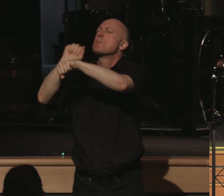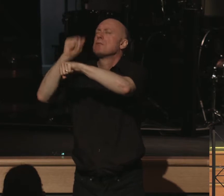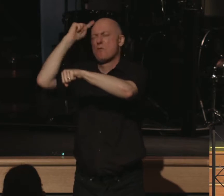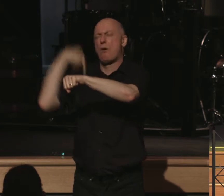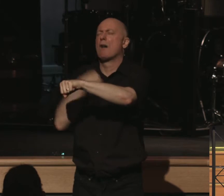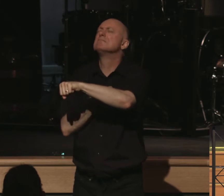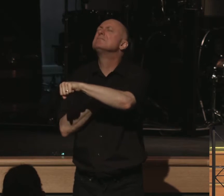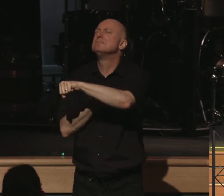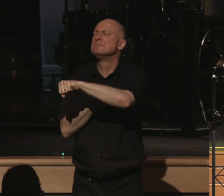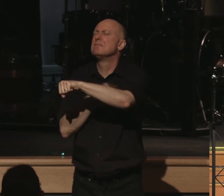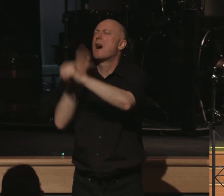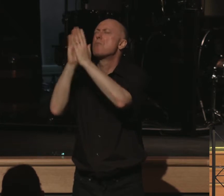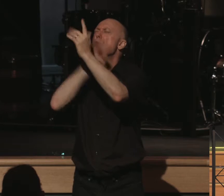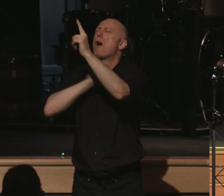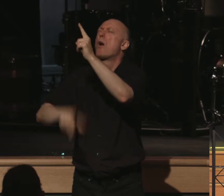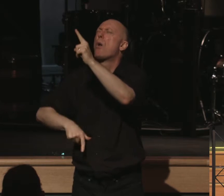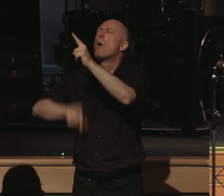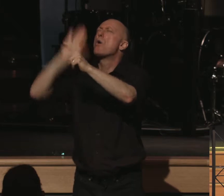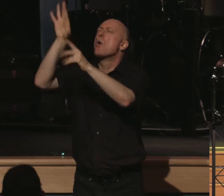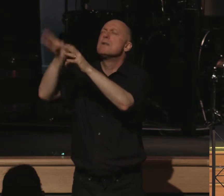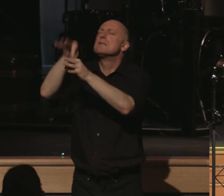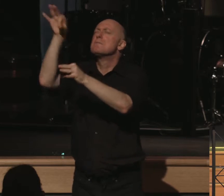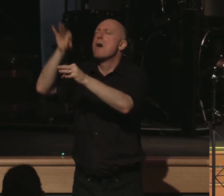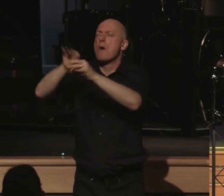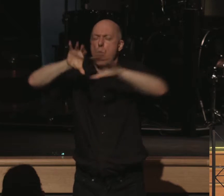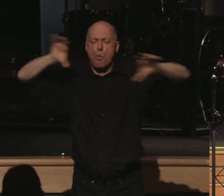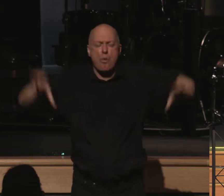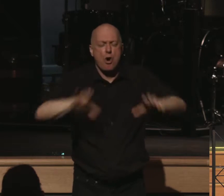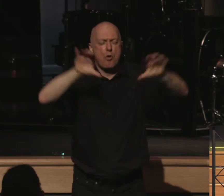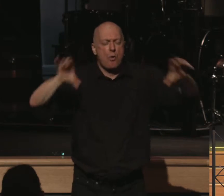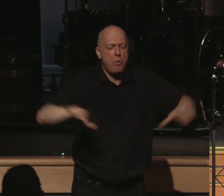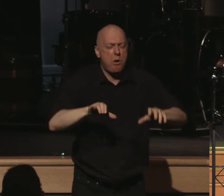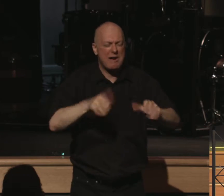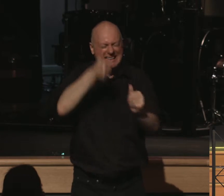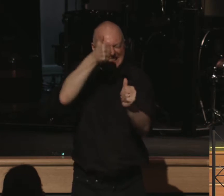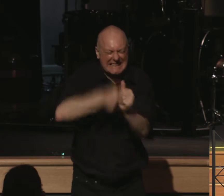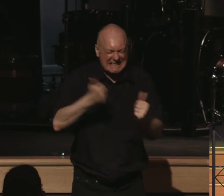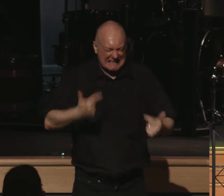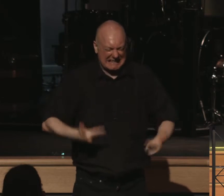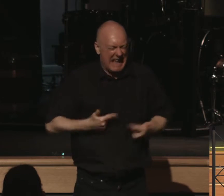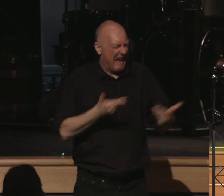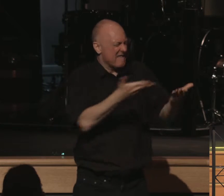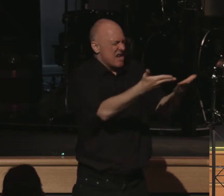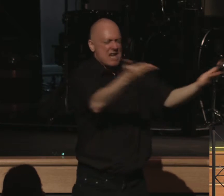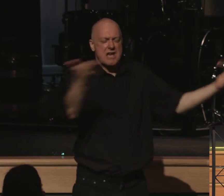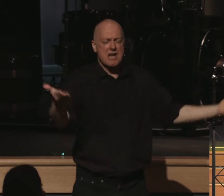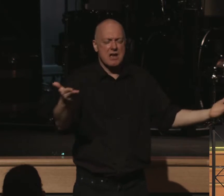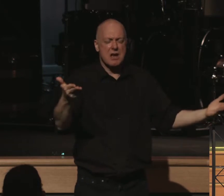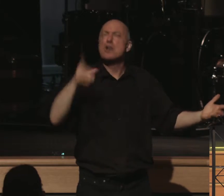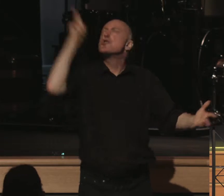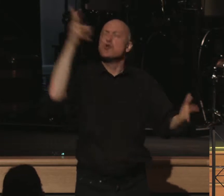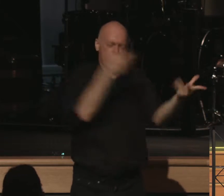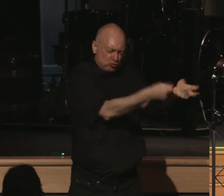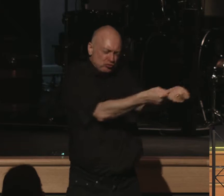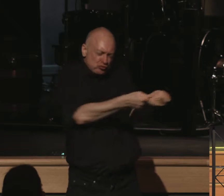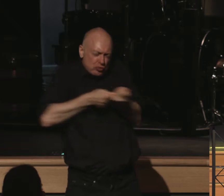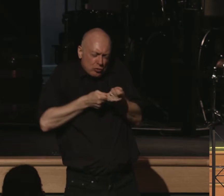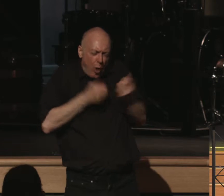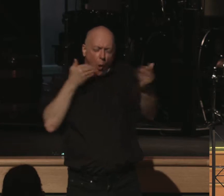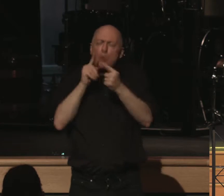us. I pray, Lord, that your spirit be working in each and every life here. Drawing us closer to you with